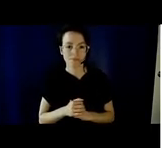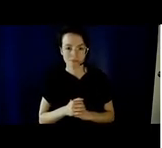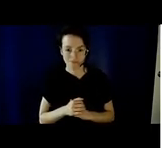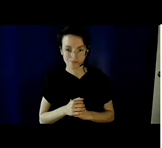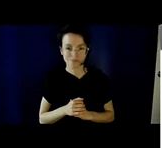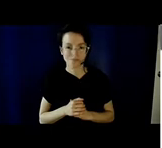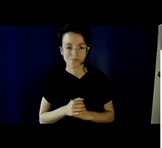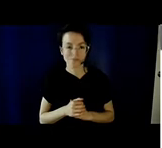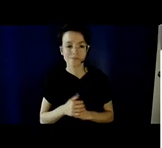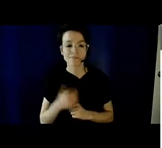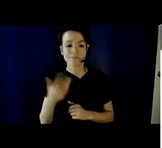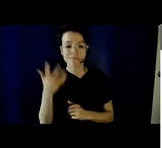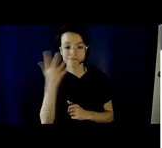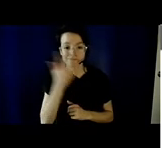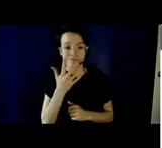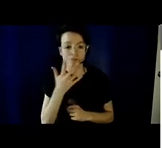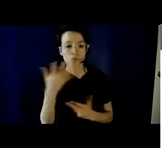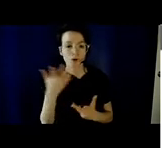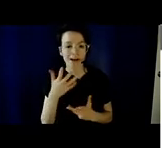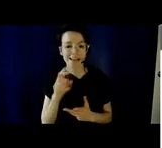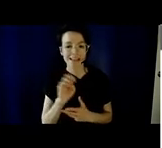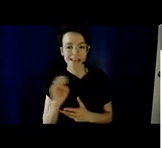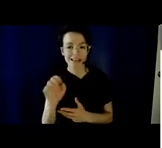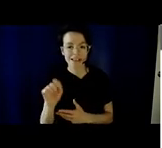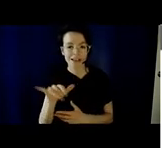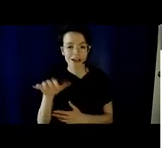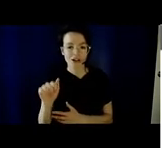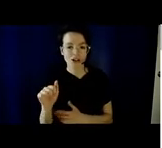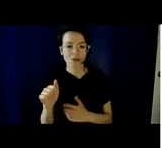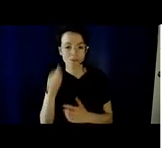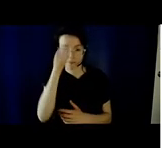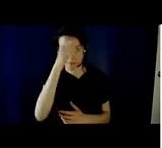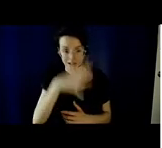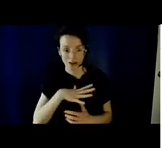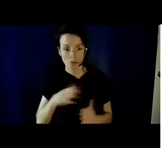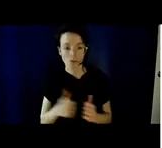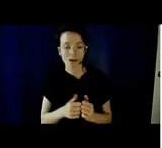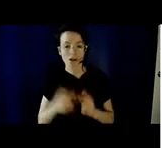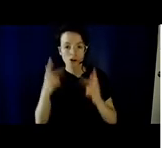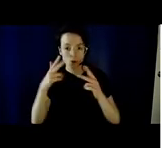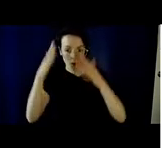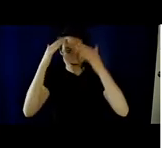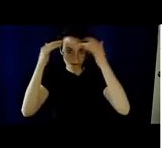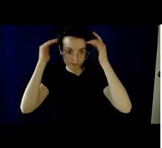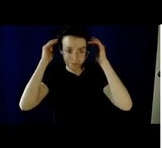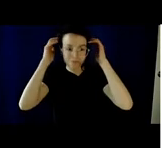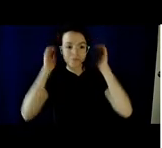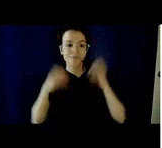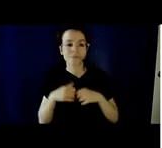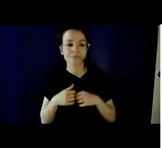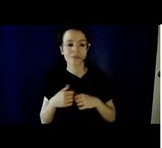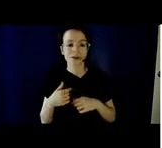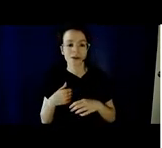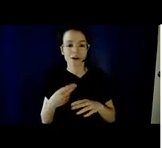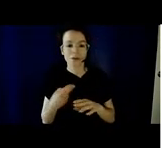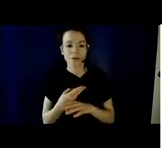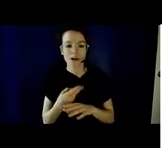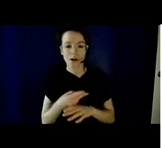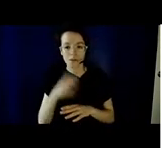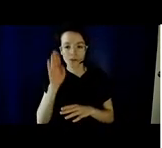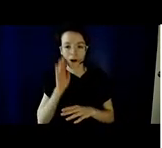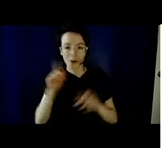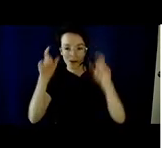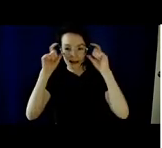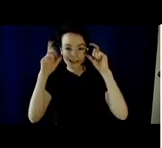I am an East Asian man with short black hair. I am wearing brown frame glasses and an Oxford gray short sleeve